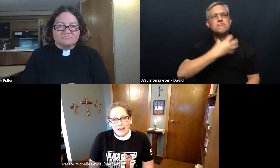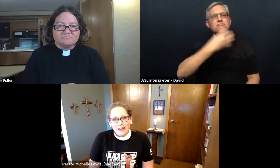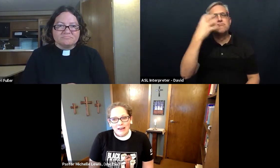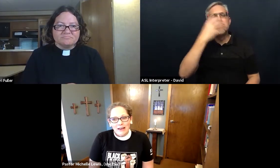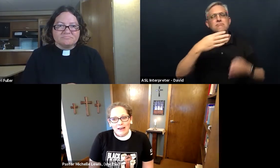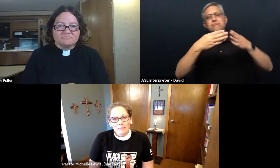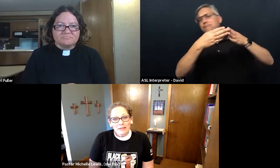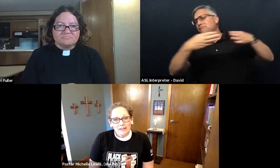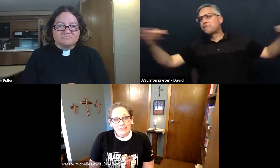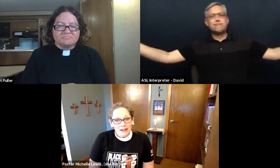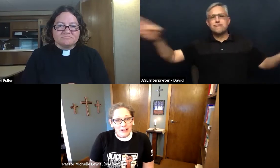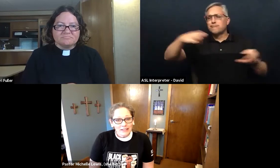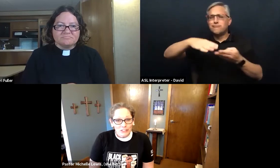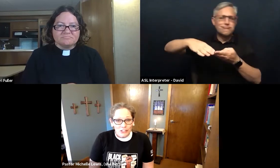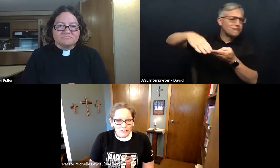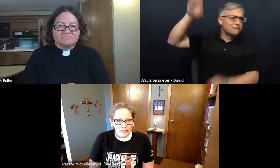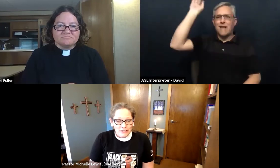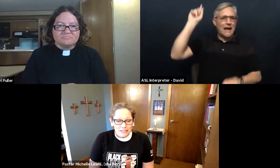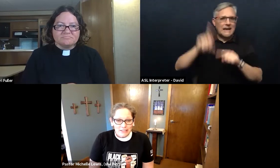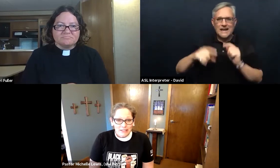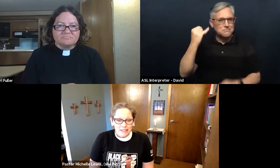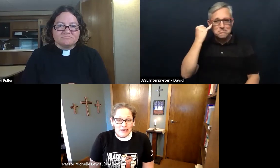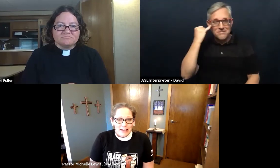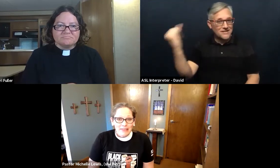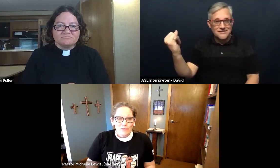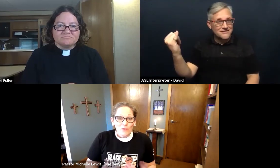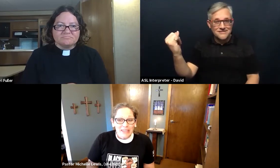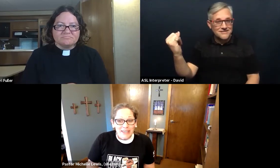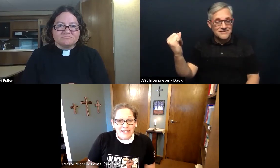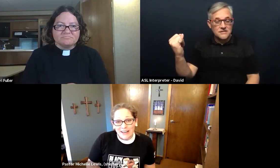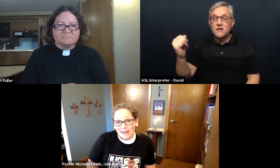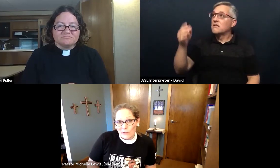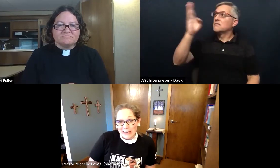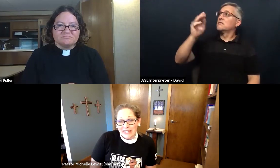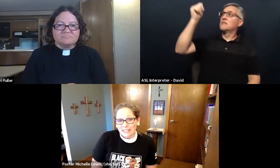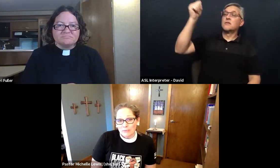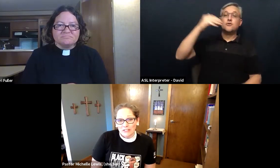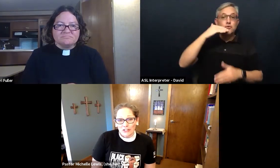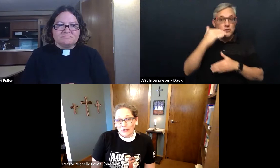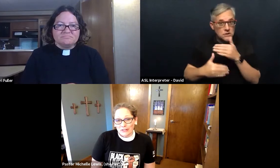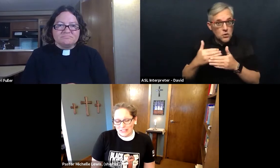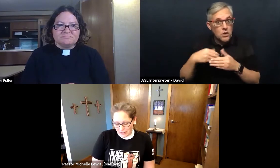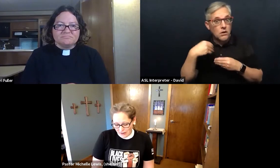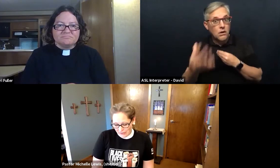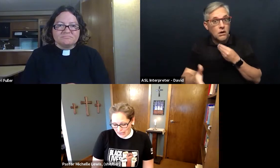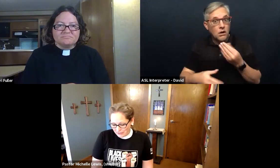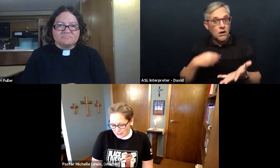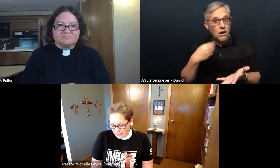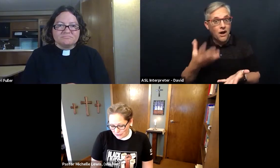and because God is generous that we we get to be generous in our lives too